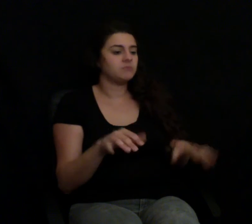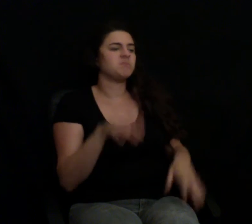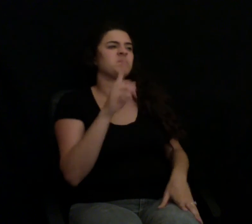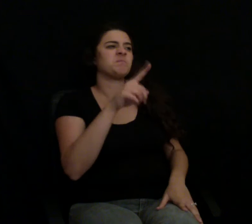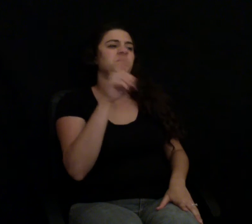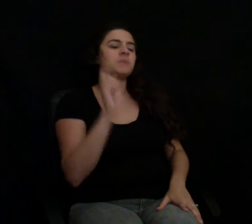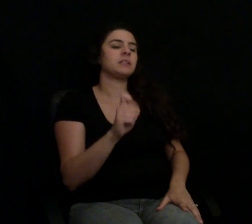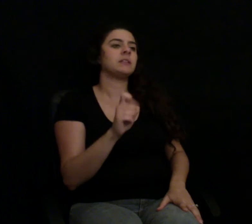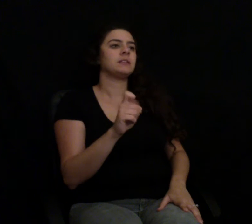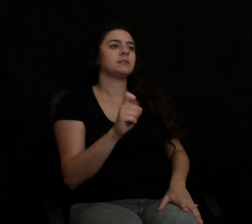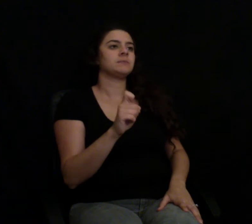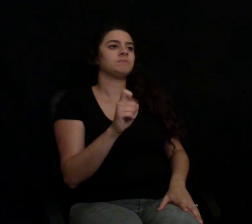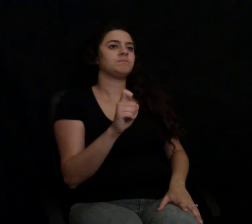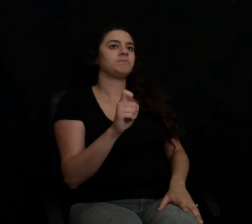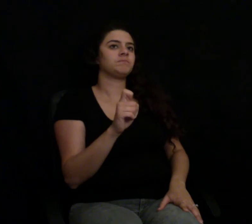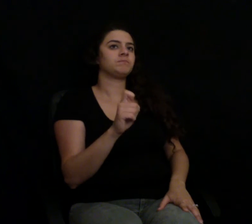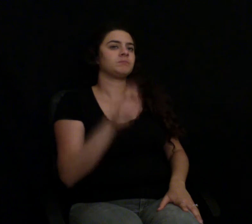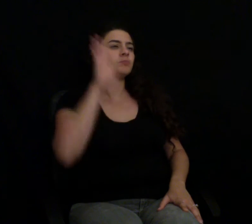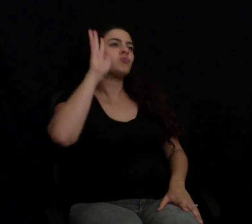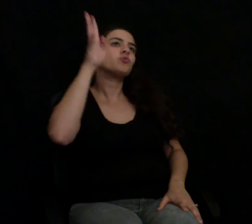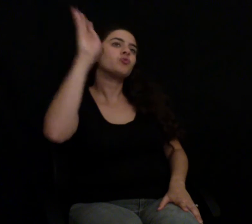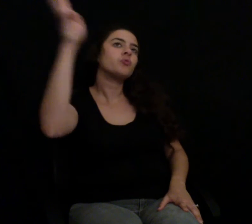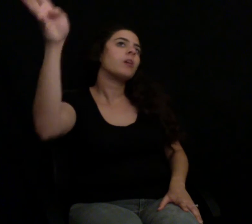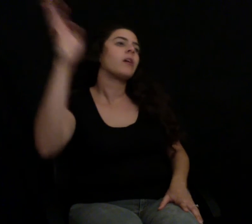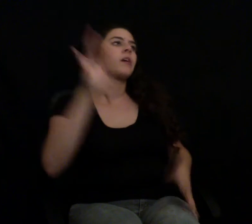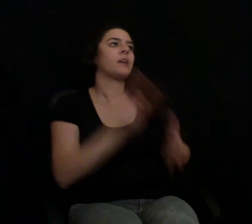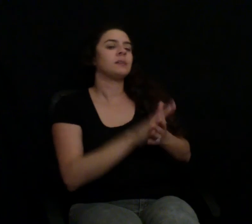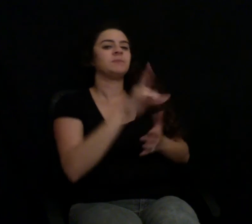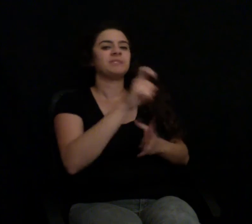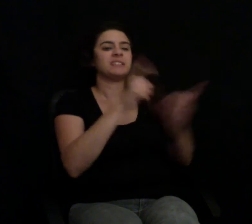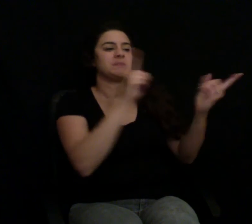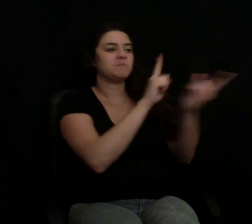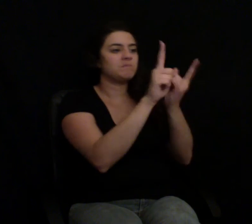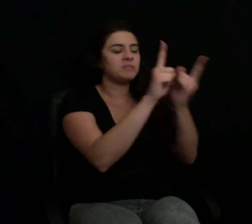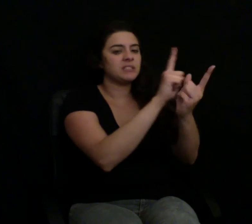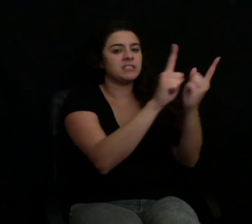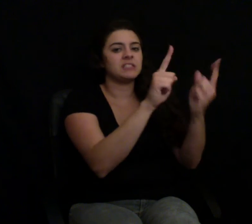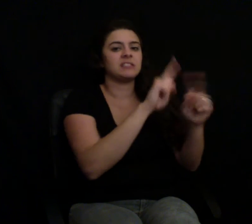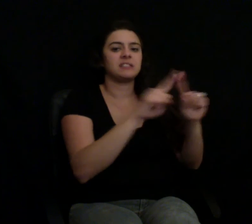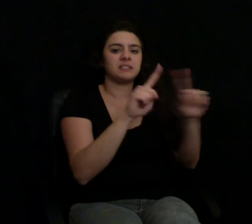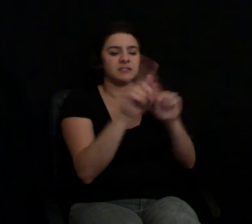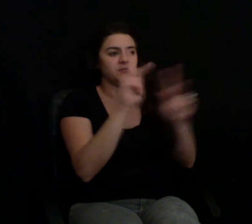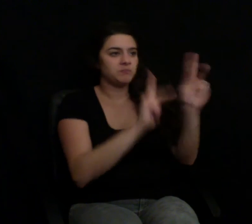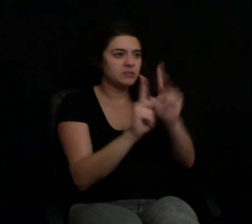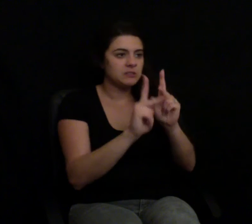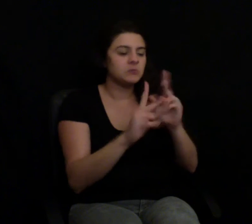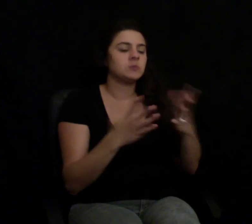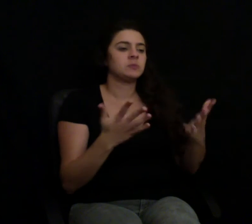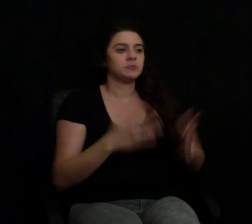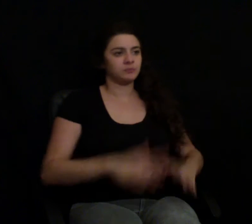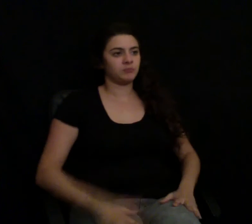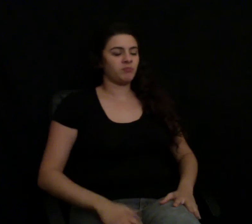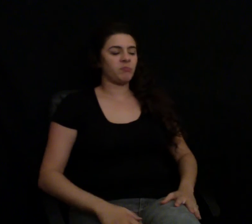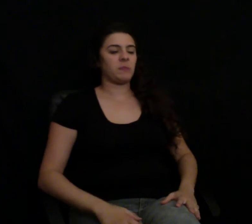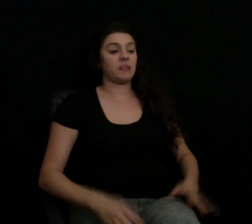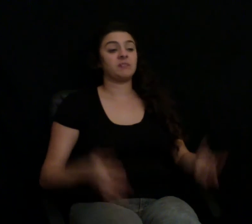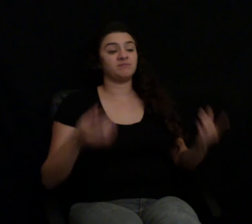to make real change, or you're just going to stay in the box and nothing, and it'll be just, you know, the future will be the same as the past. And